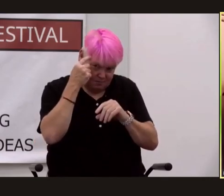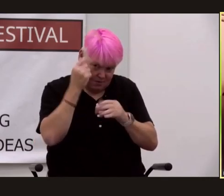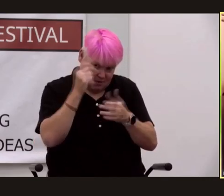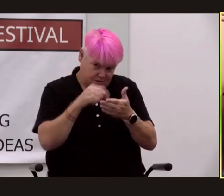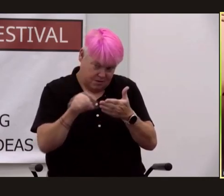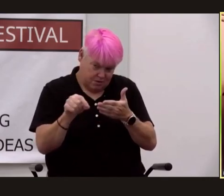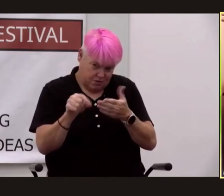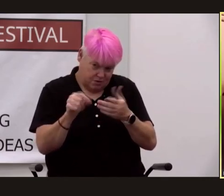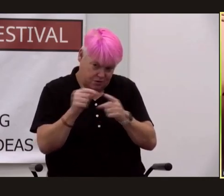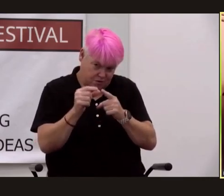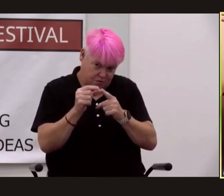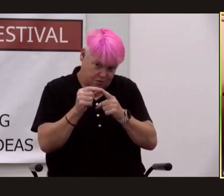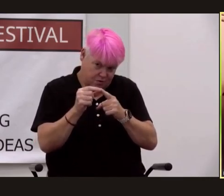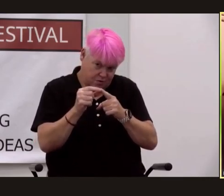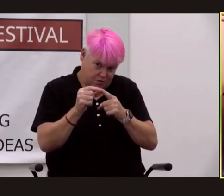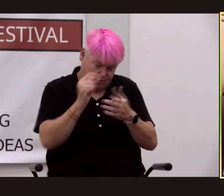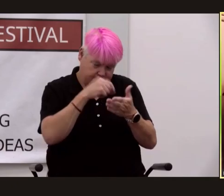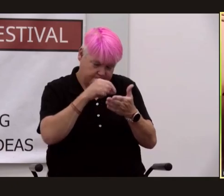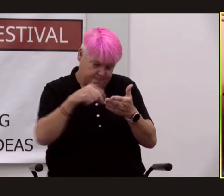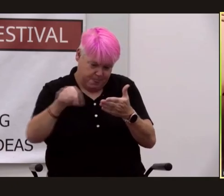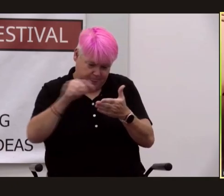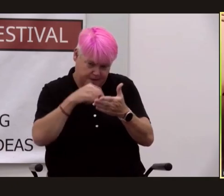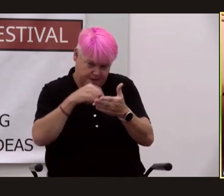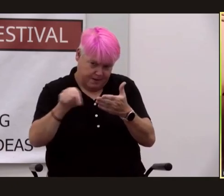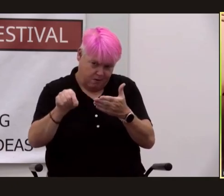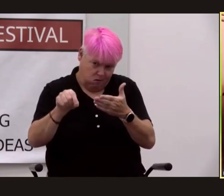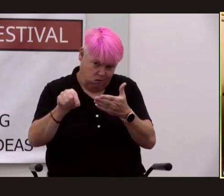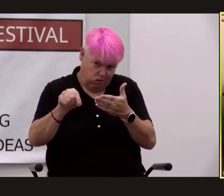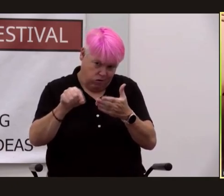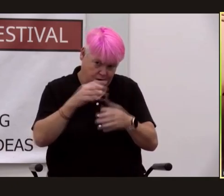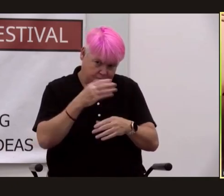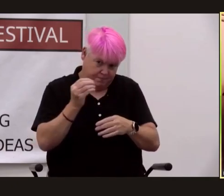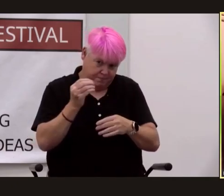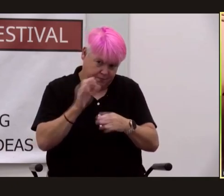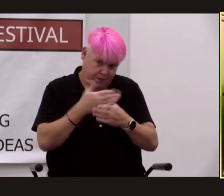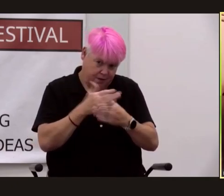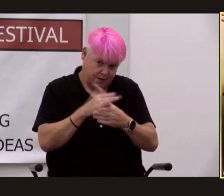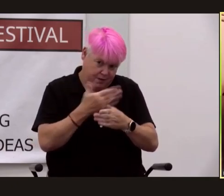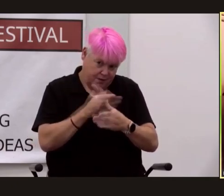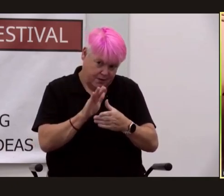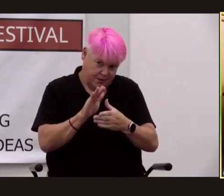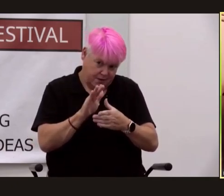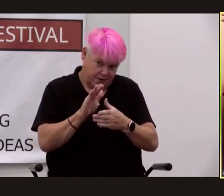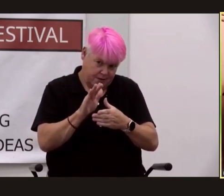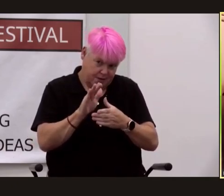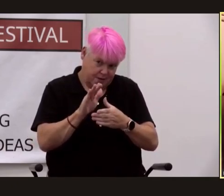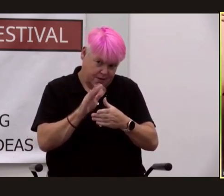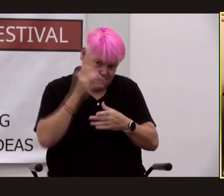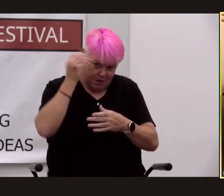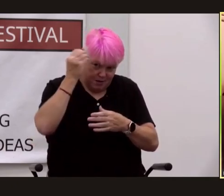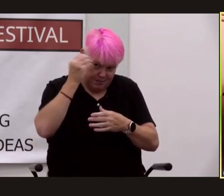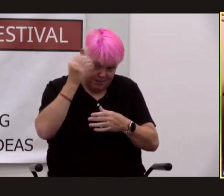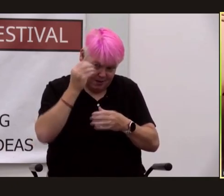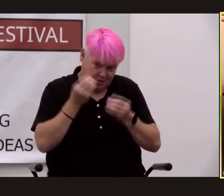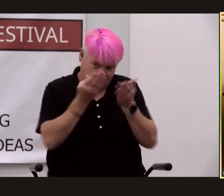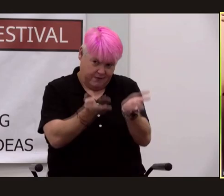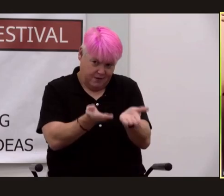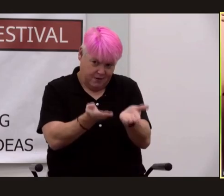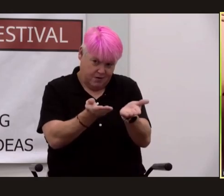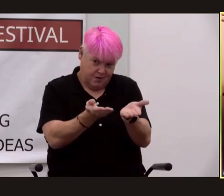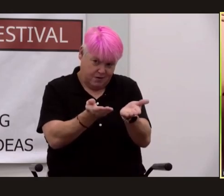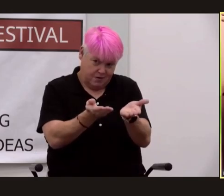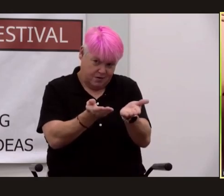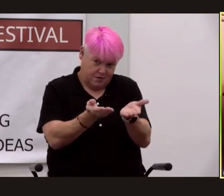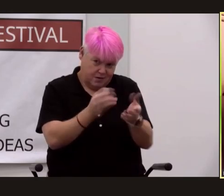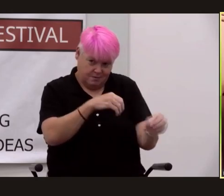thick black marker and if you share it be offered trying for lateness we'll